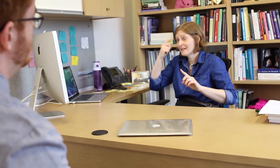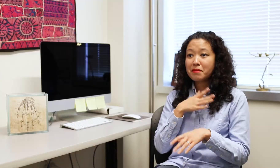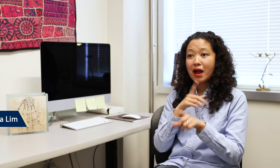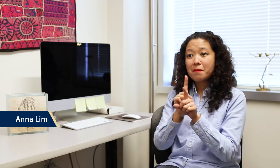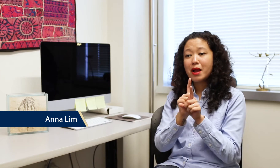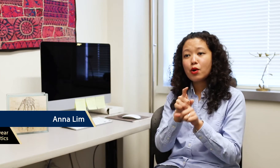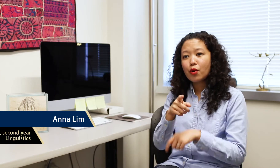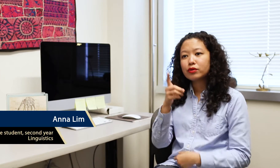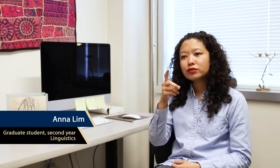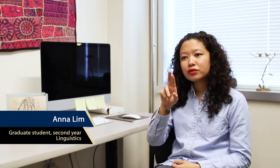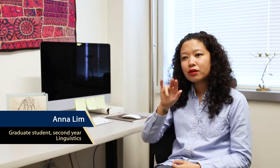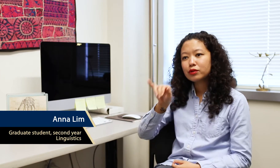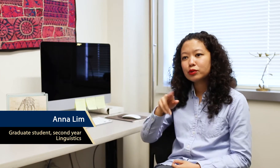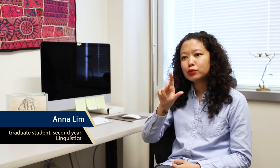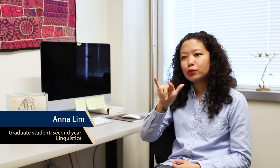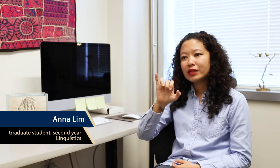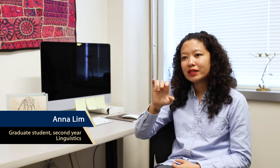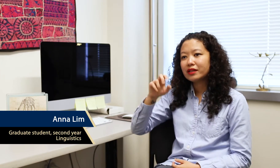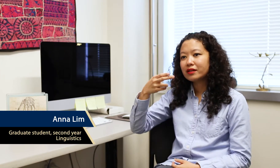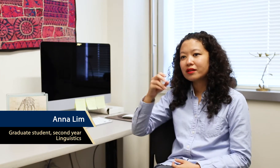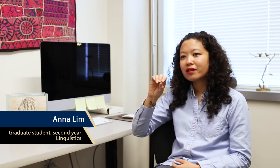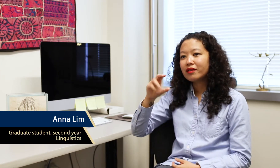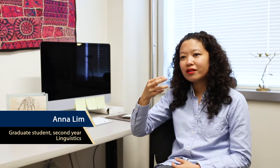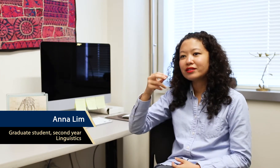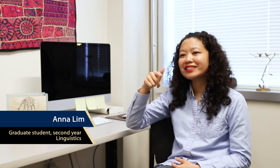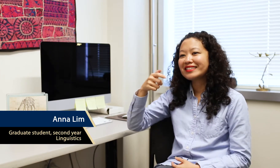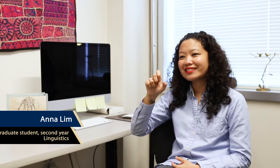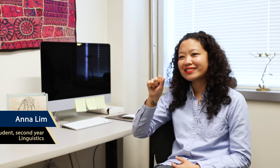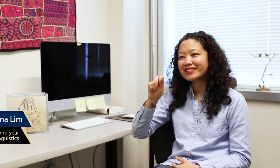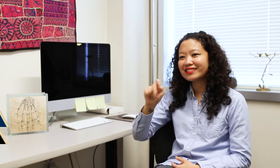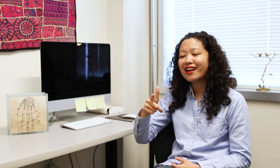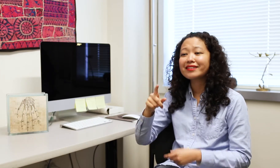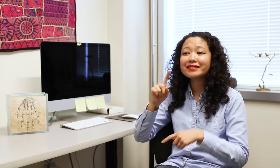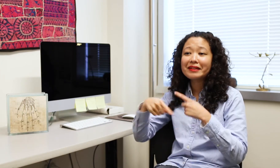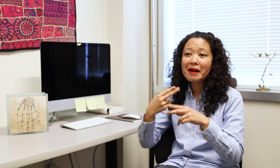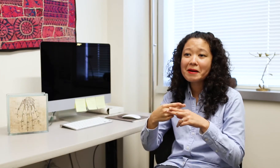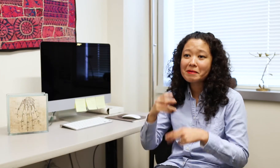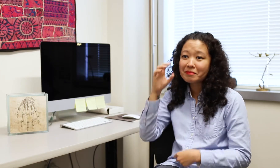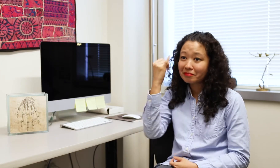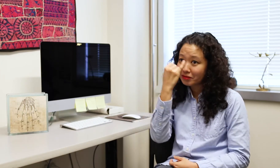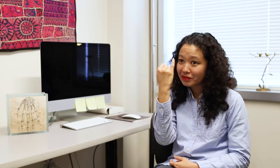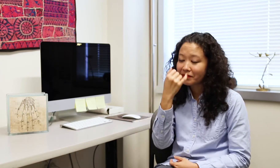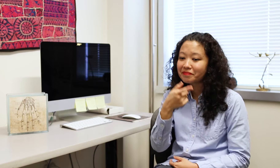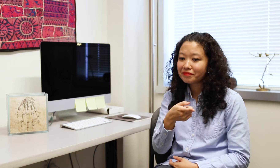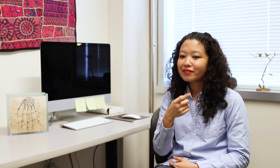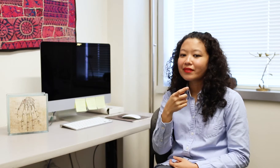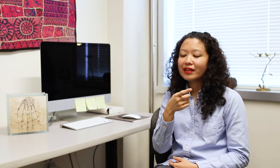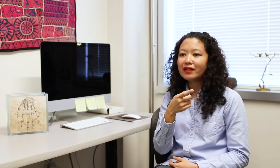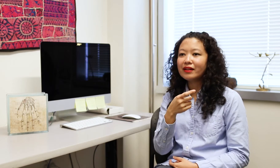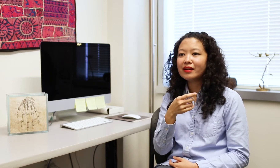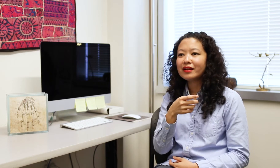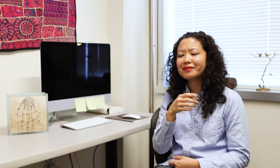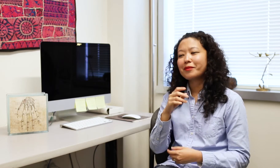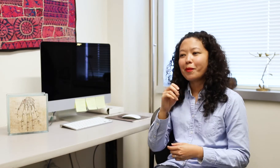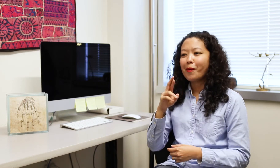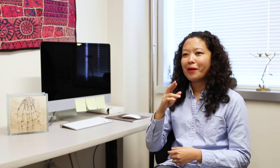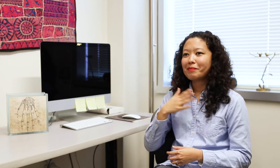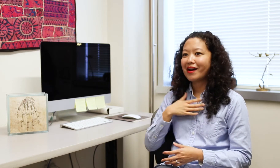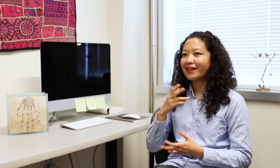My mentor, Dr. Julie Hotchkasong, or